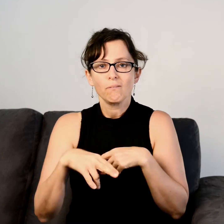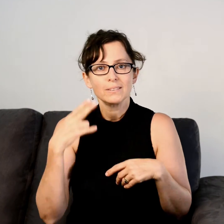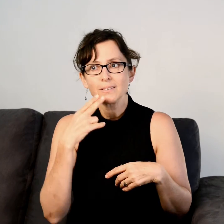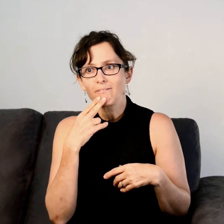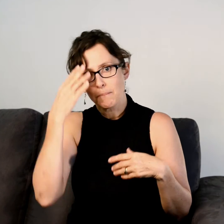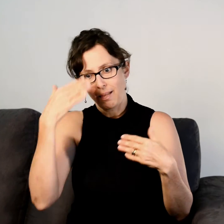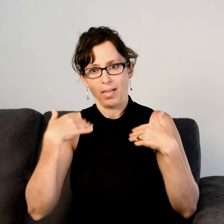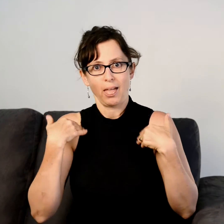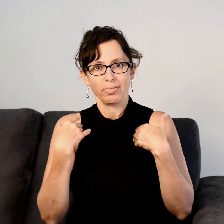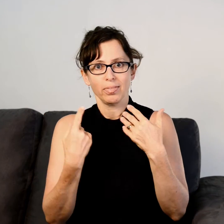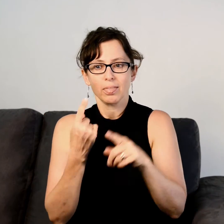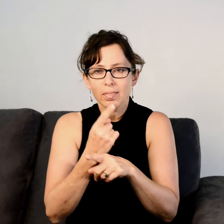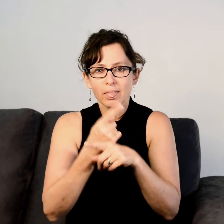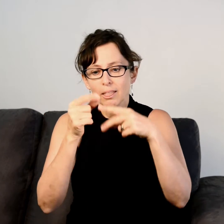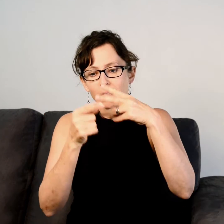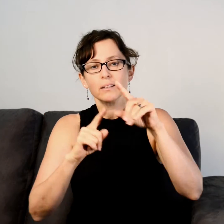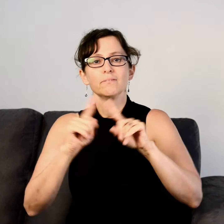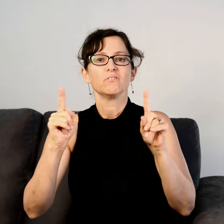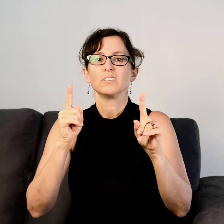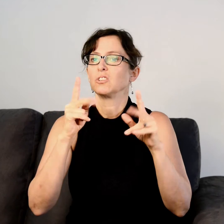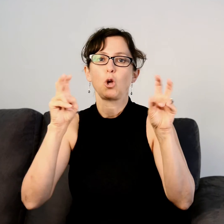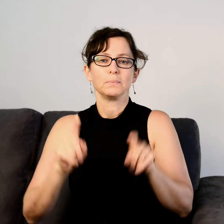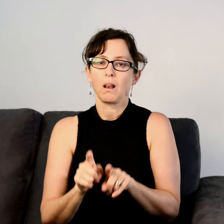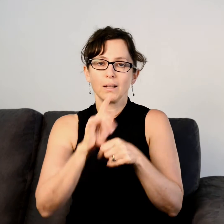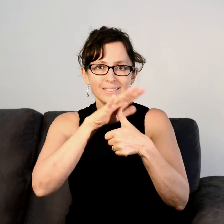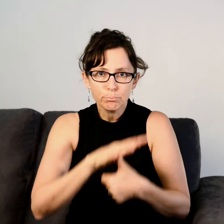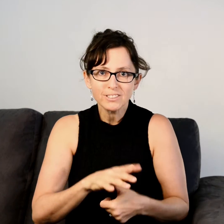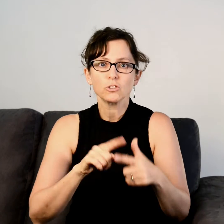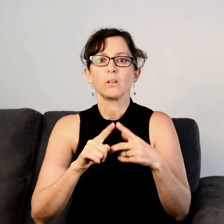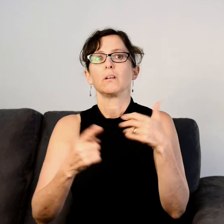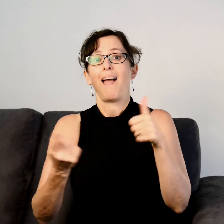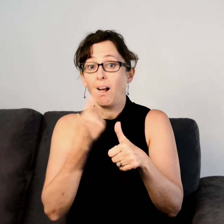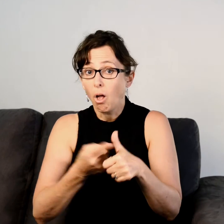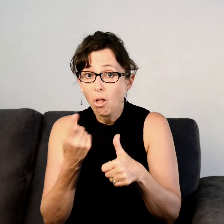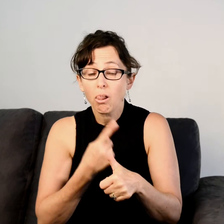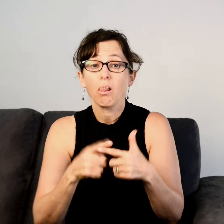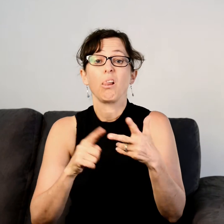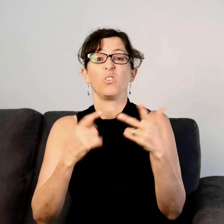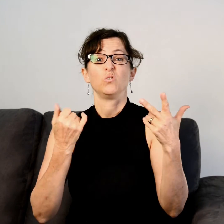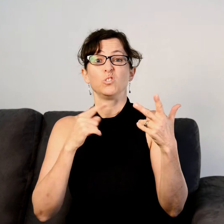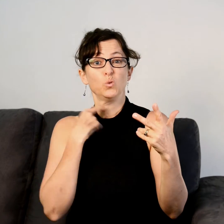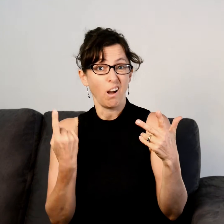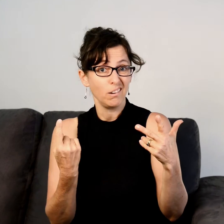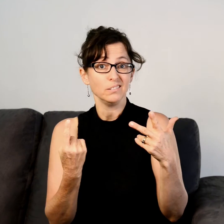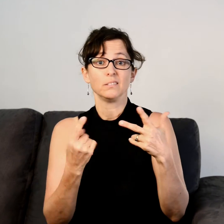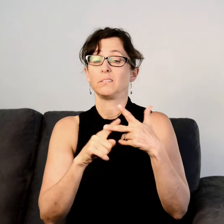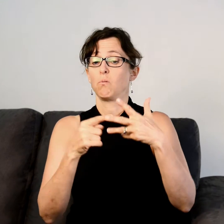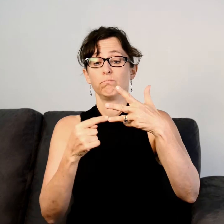including depression, alcoholism, suicide and anxiety. As there was nothing established, we have set up regular seminars where a deaf guest is